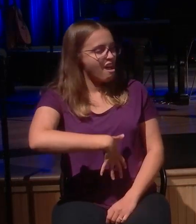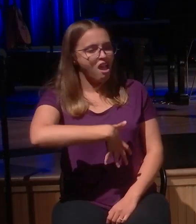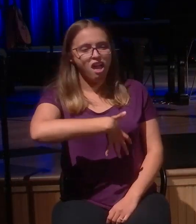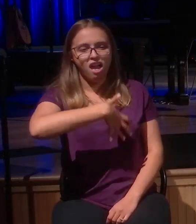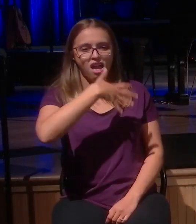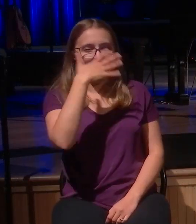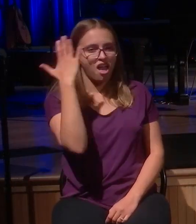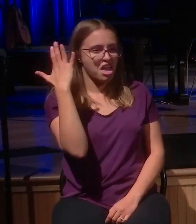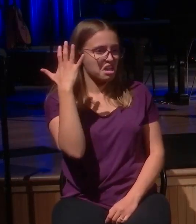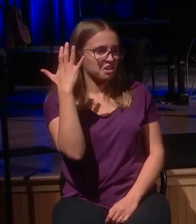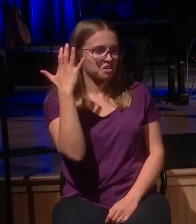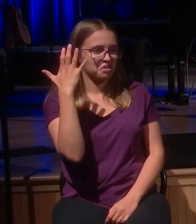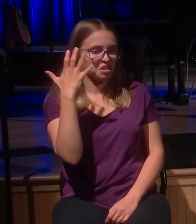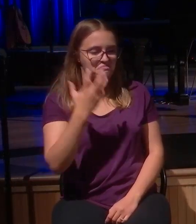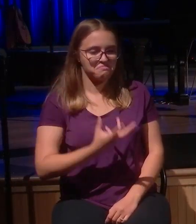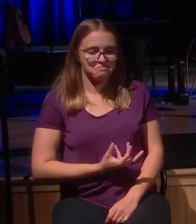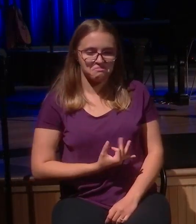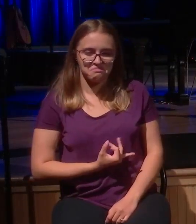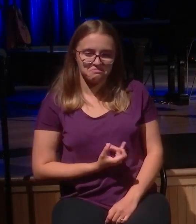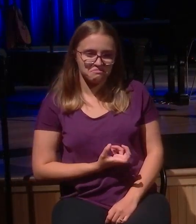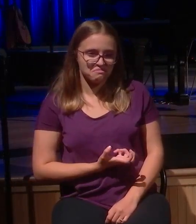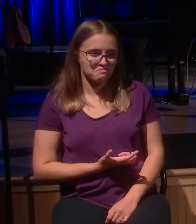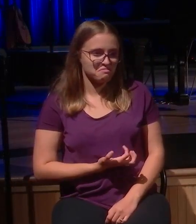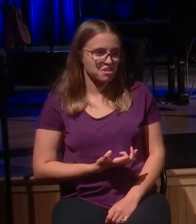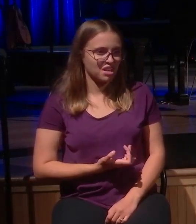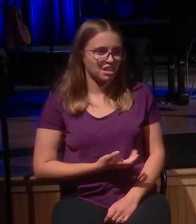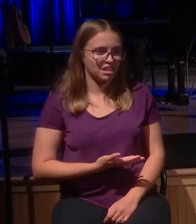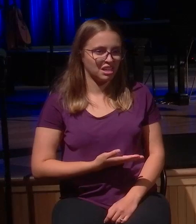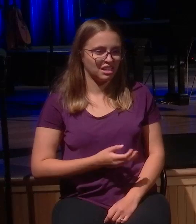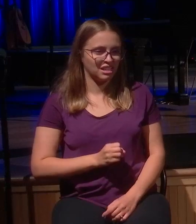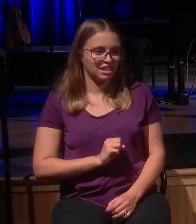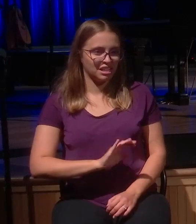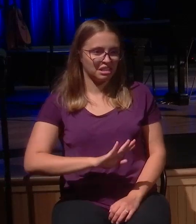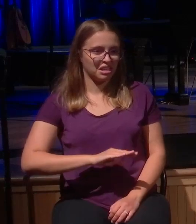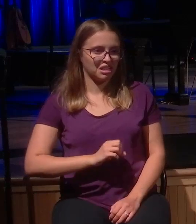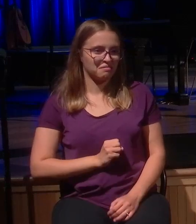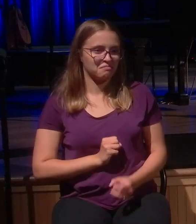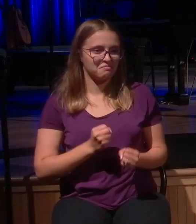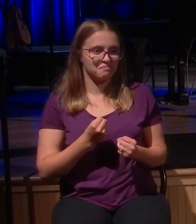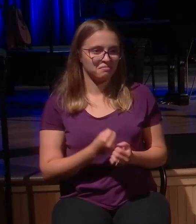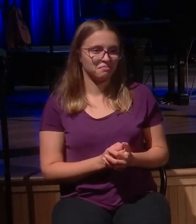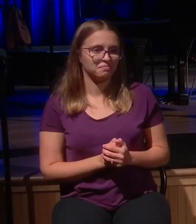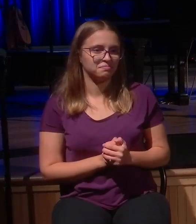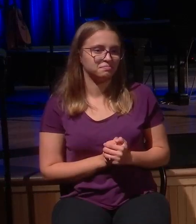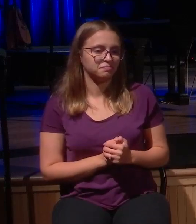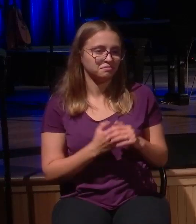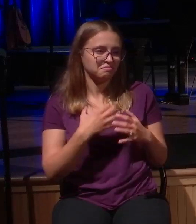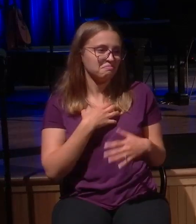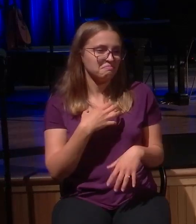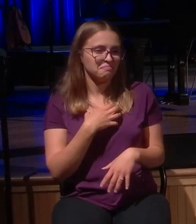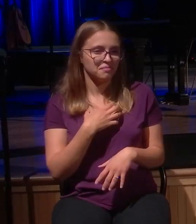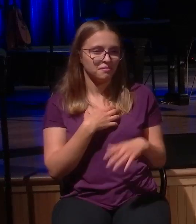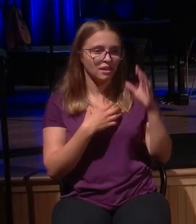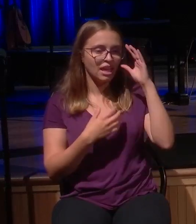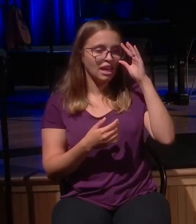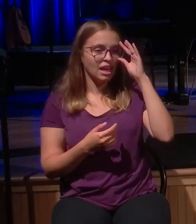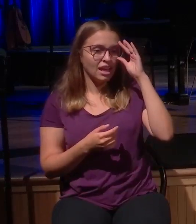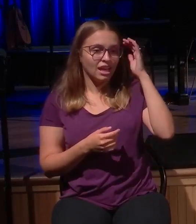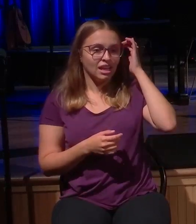Grumbling. Complaining. Why is Jesus telling the story? To indict the hearts of the elder brother. Who think after all they've done. After all they've